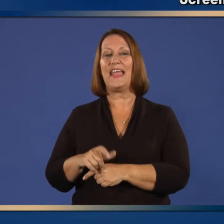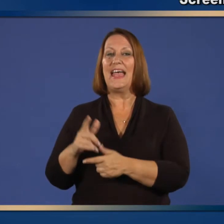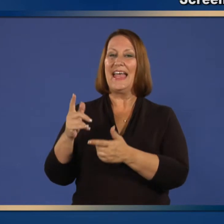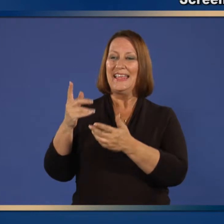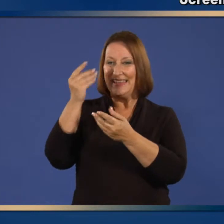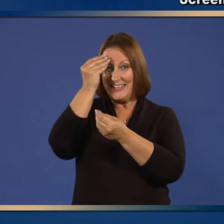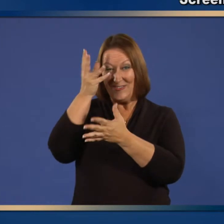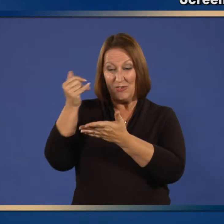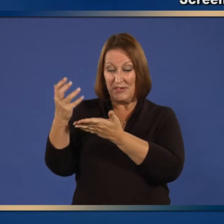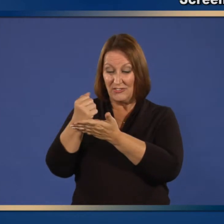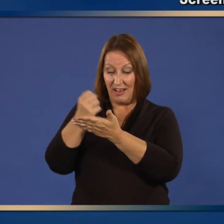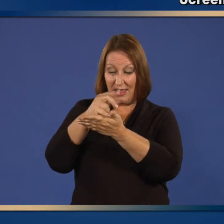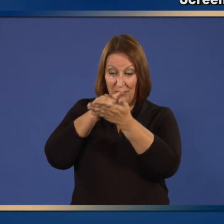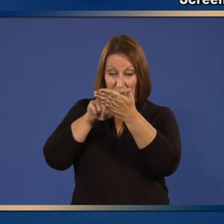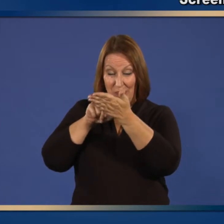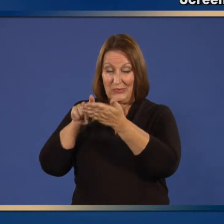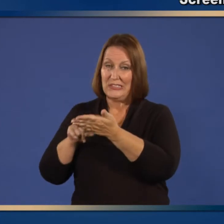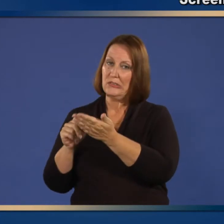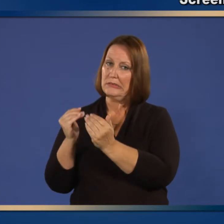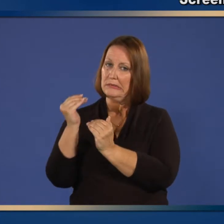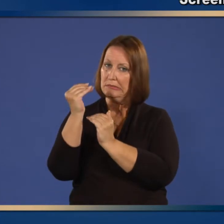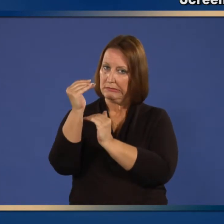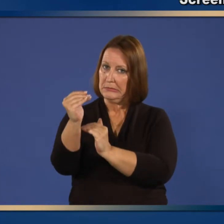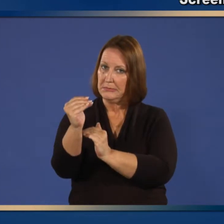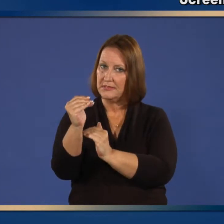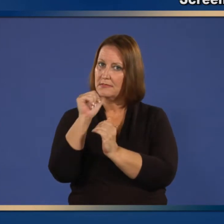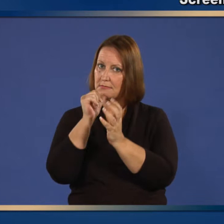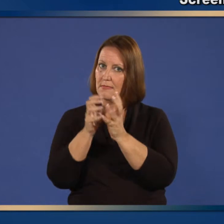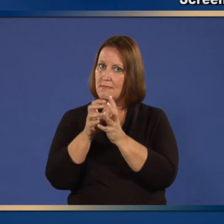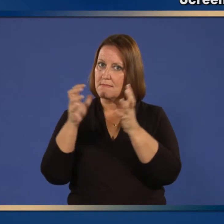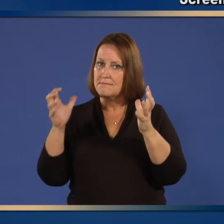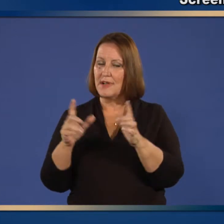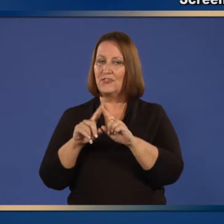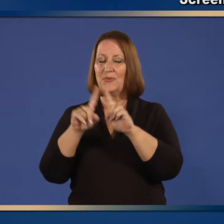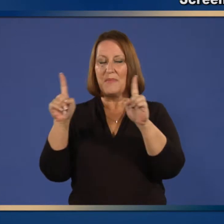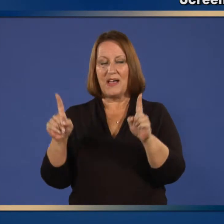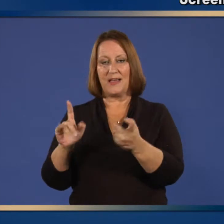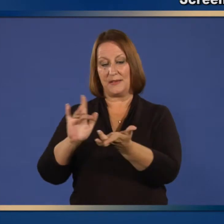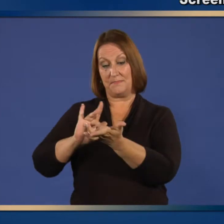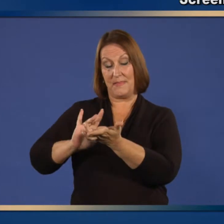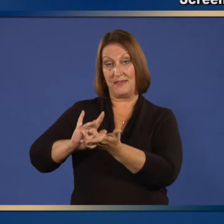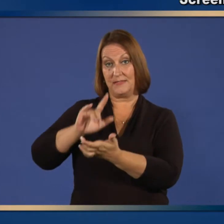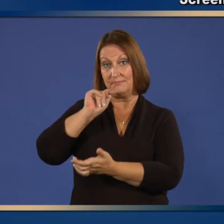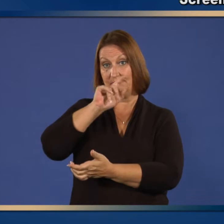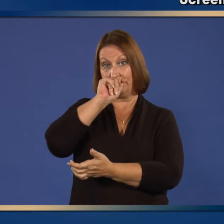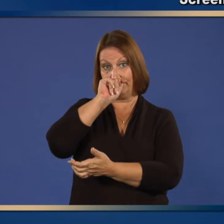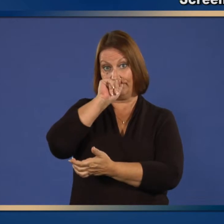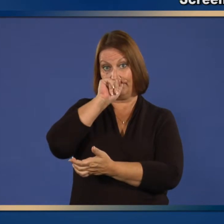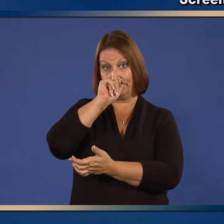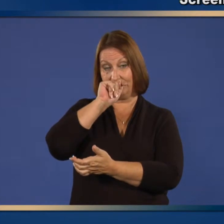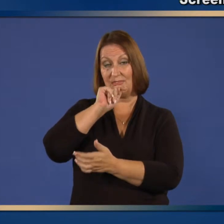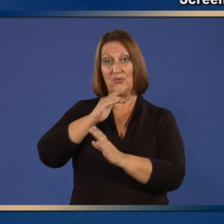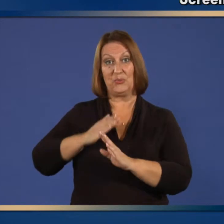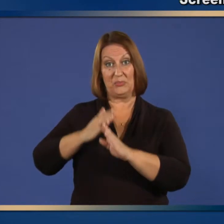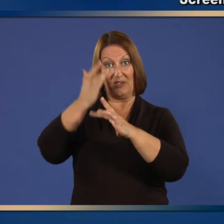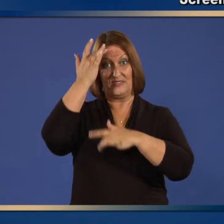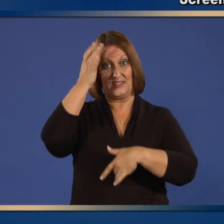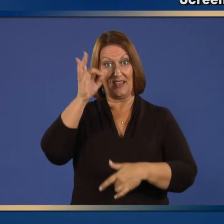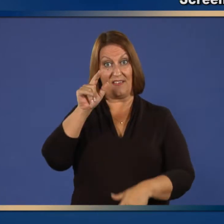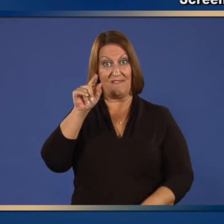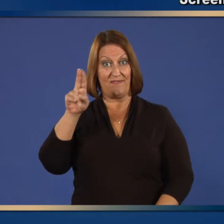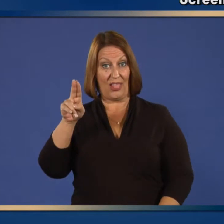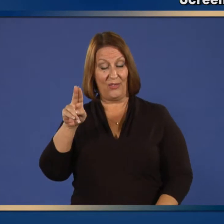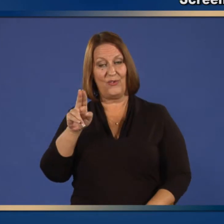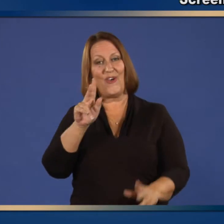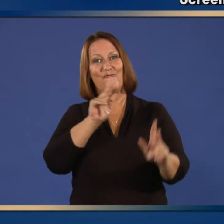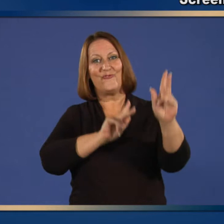Although data are limited, for the majority of persons who have a history of GBS and